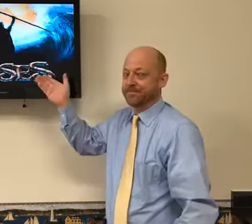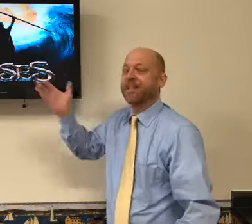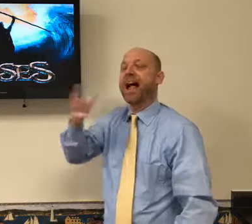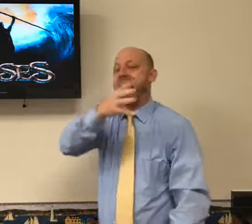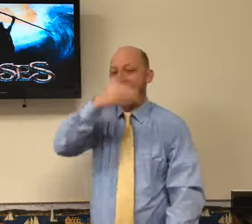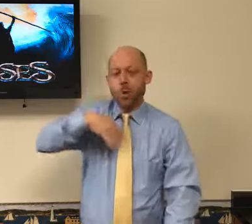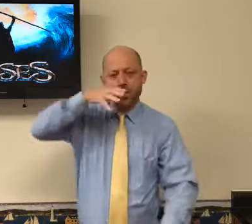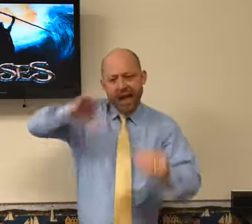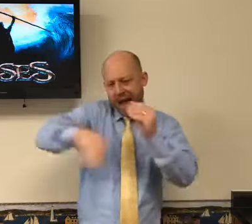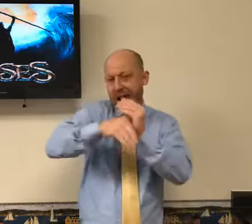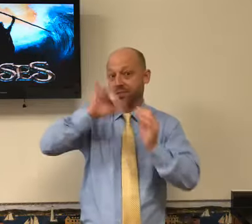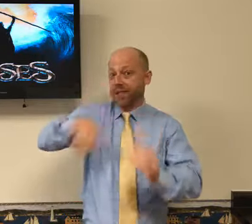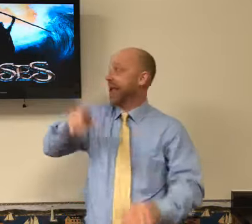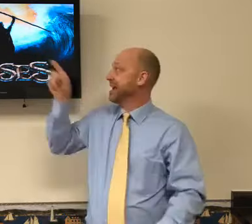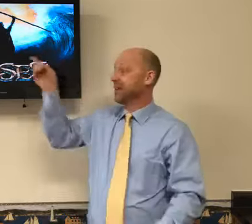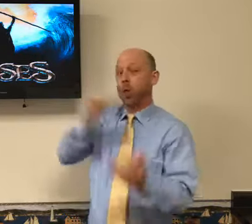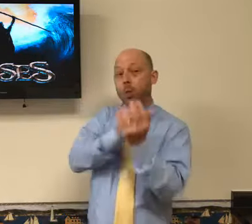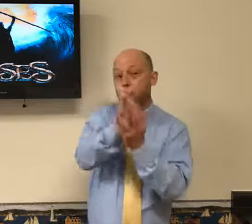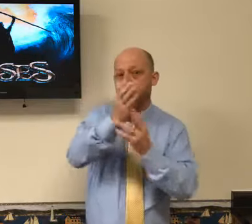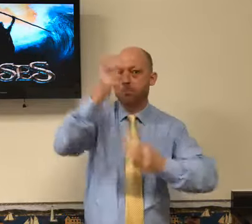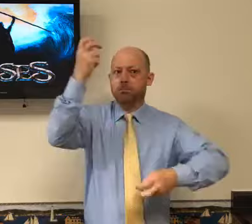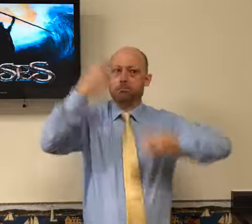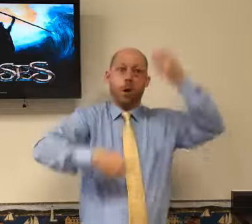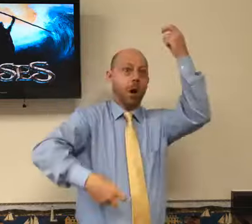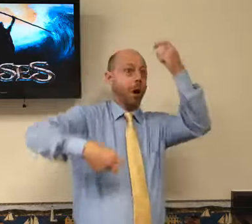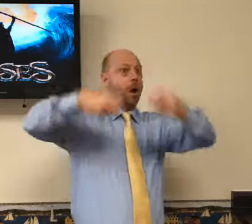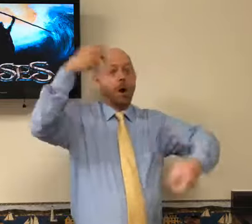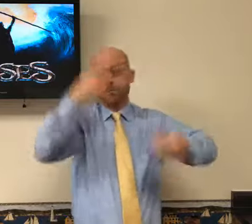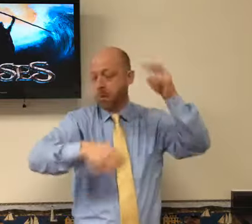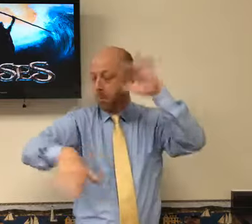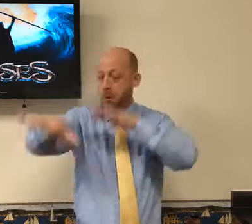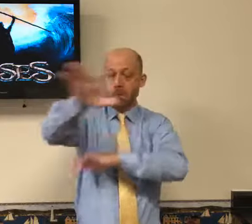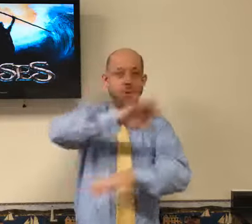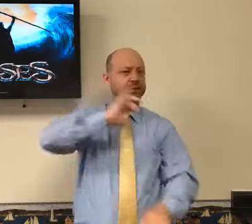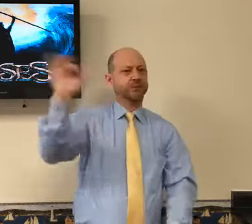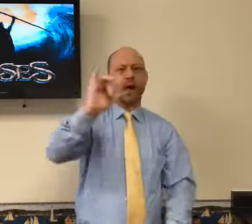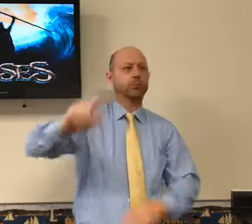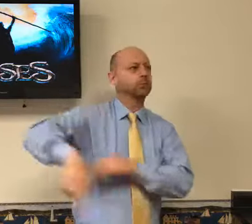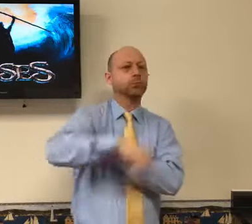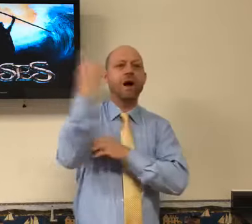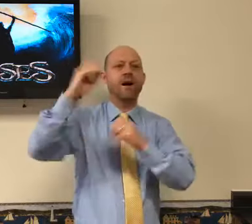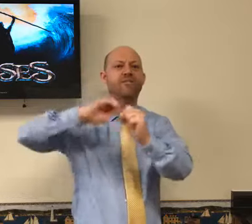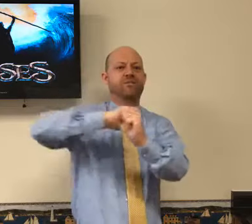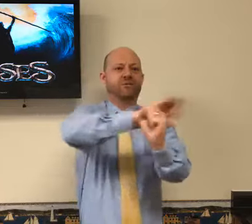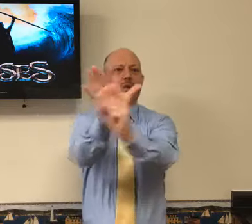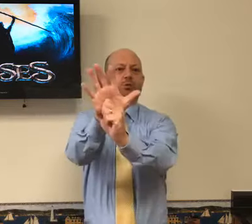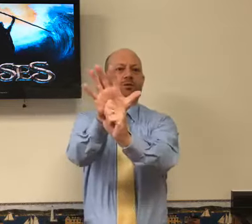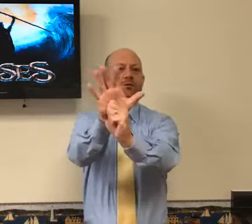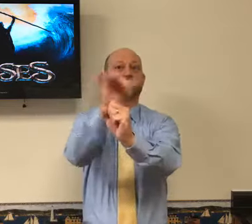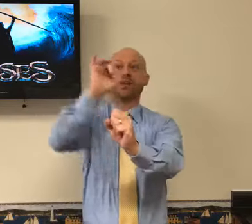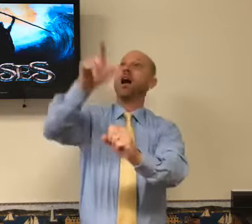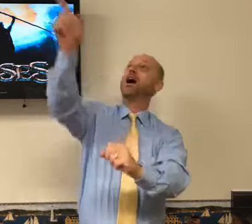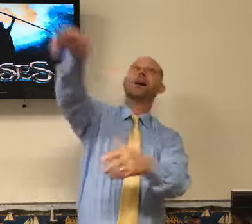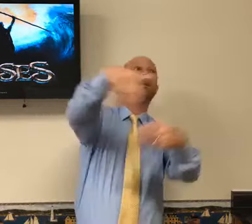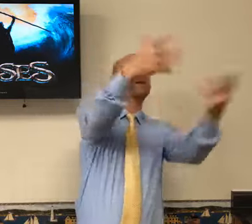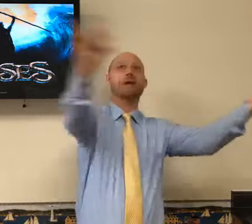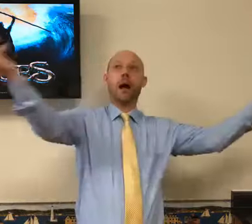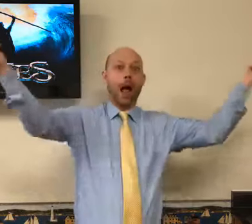focus on him. So I want to add that through all of the problems that we're having through the